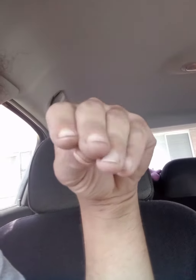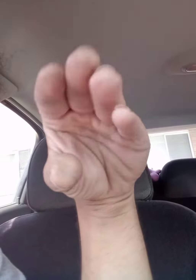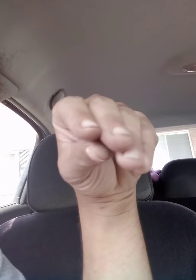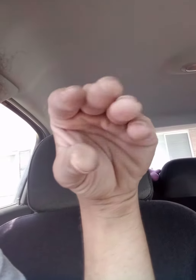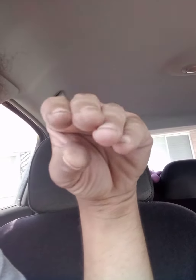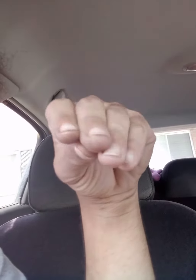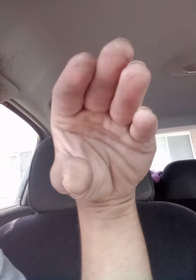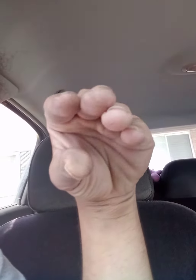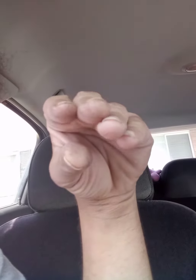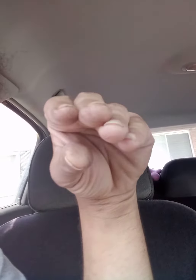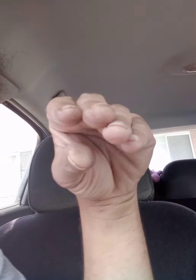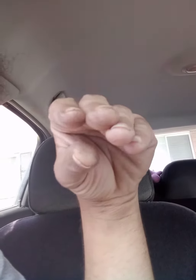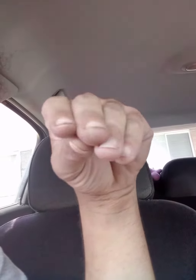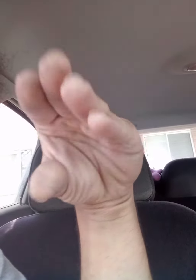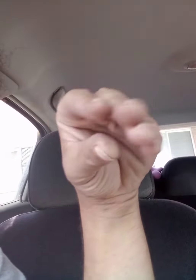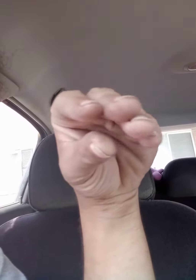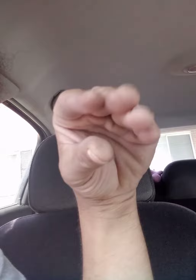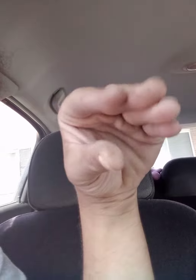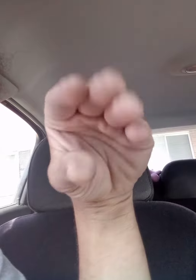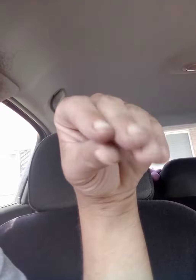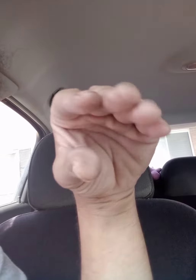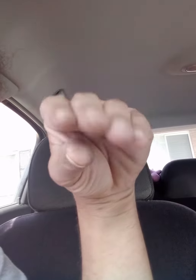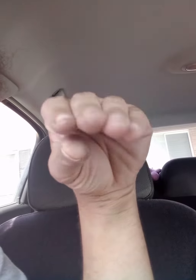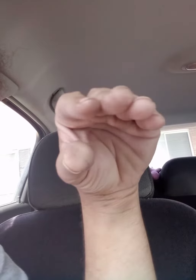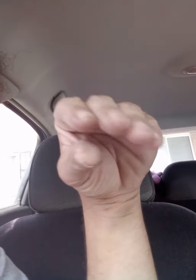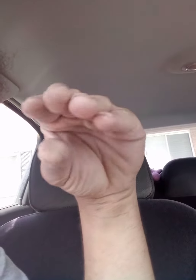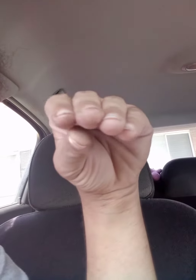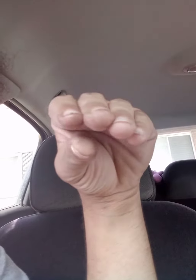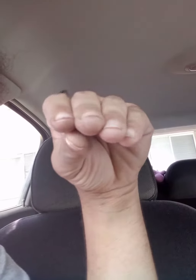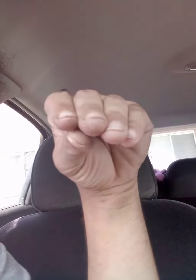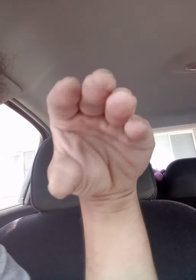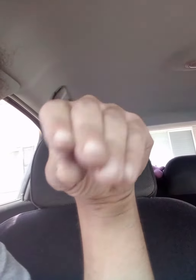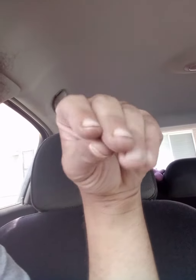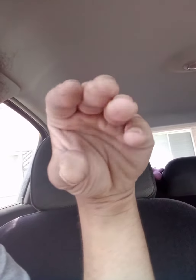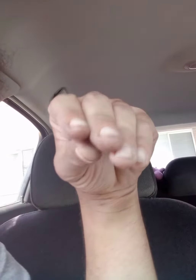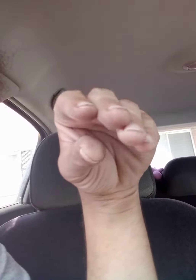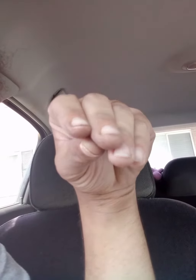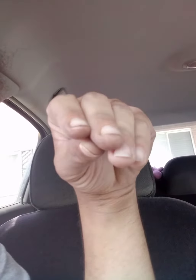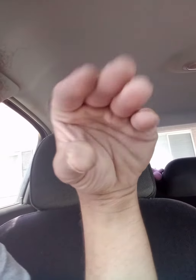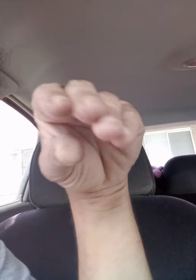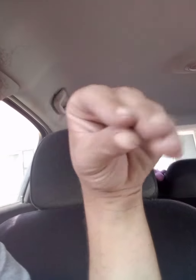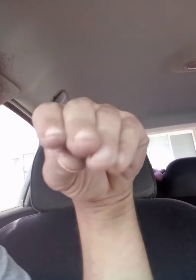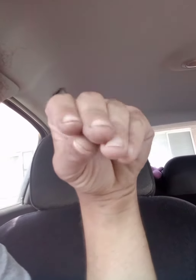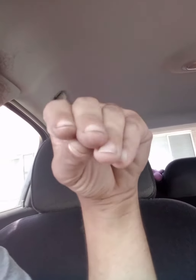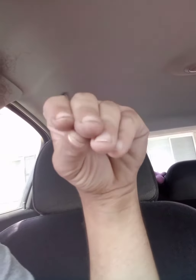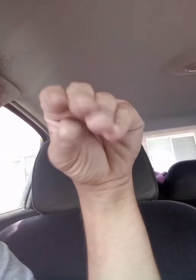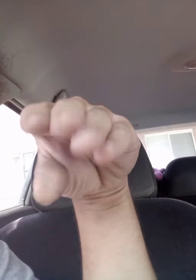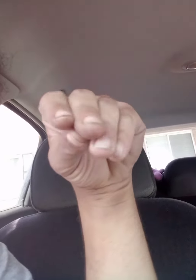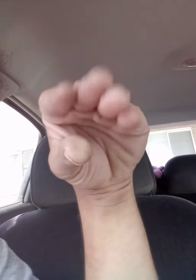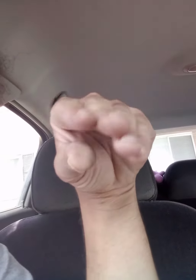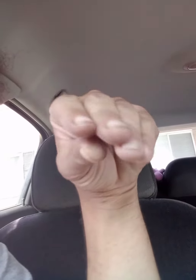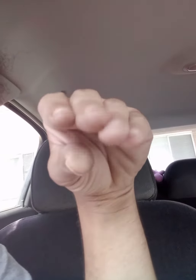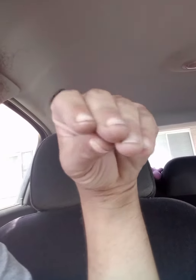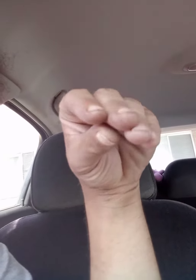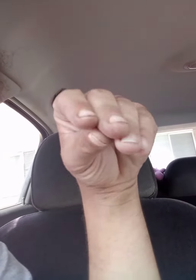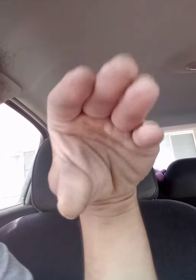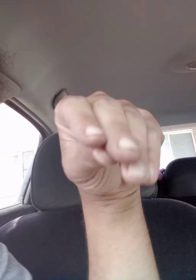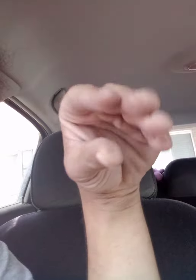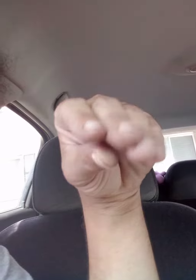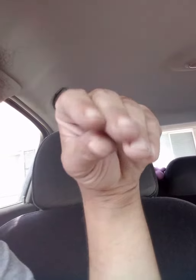you know i don't do all that old preachy shit you know that molly be doing so but i'm just going ahead and just and just talk a little shit you know i heard young thug ass got locked up